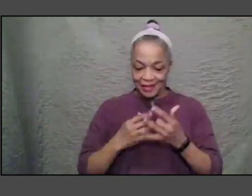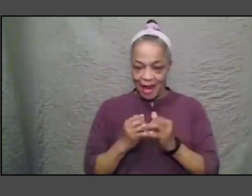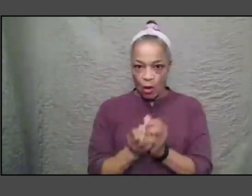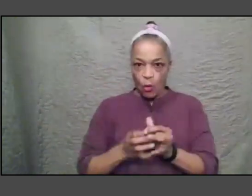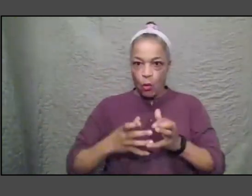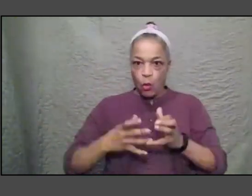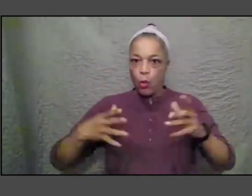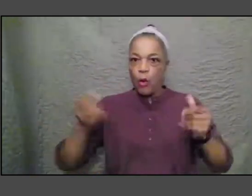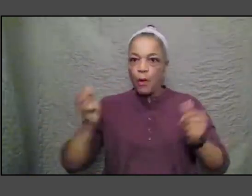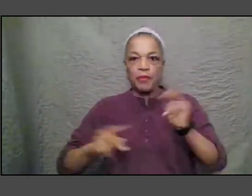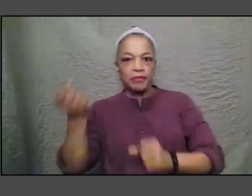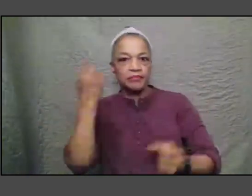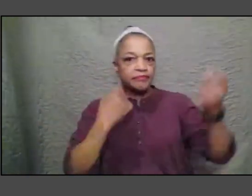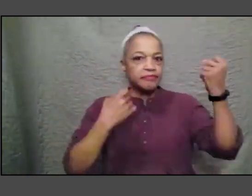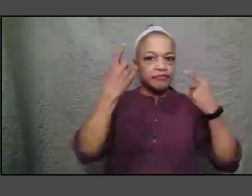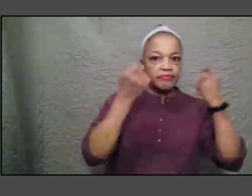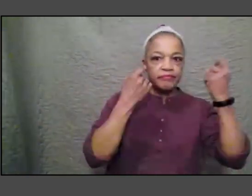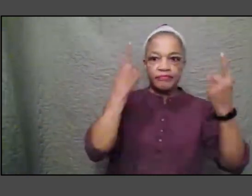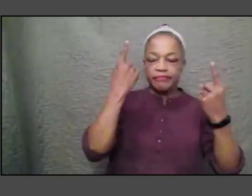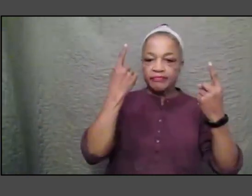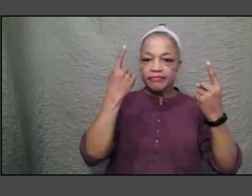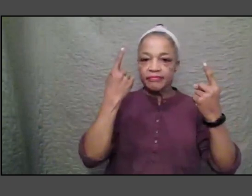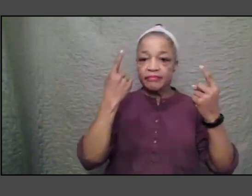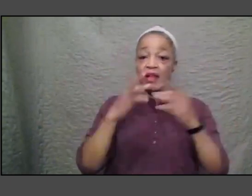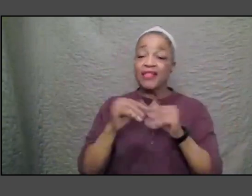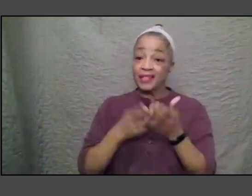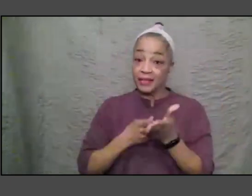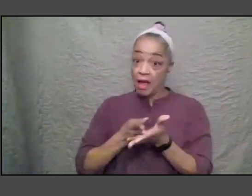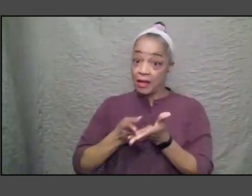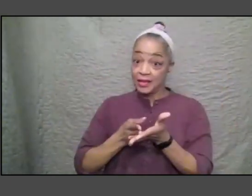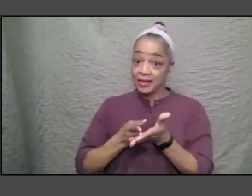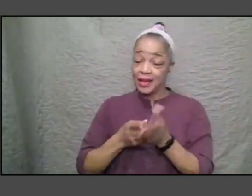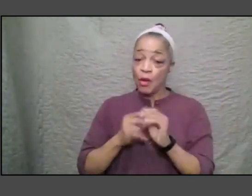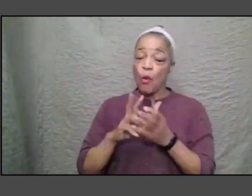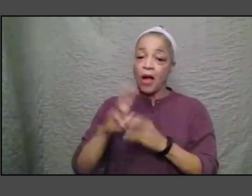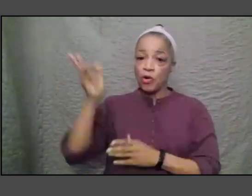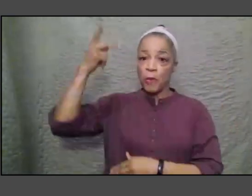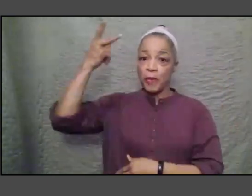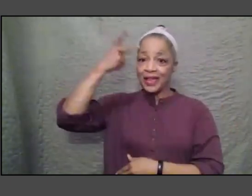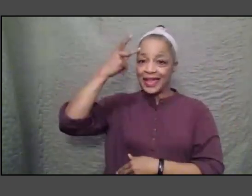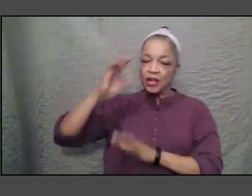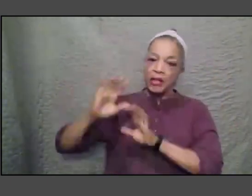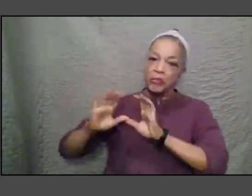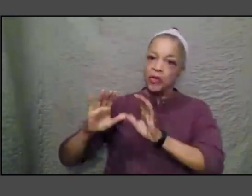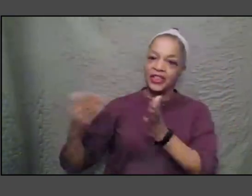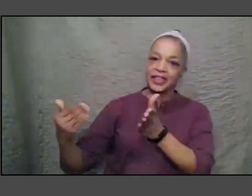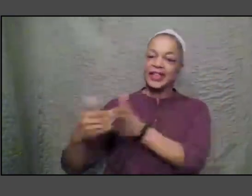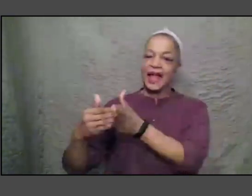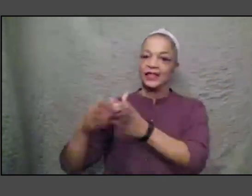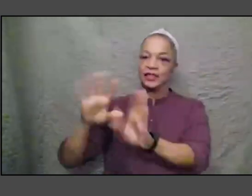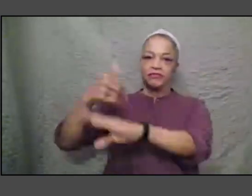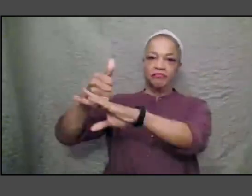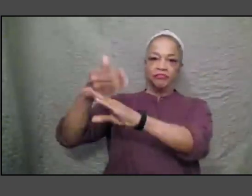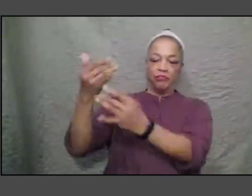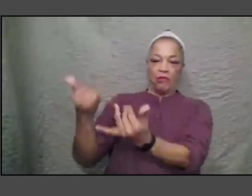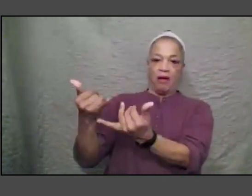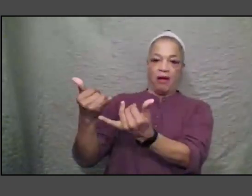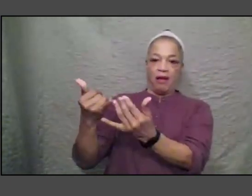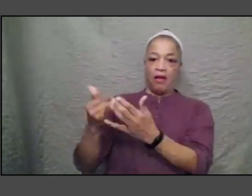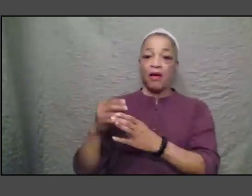groundswell candidly that is willing to politically push back because this is what's going to be around for a while unless we push back